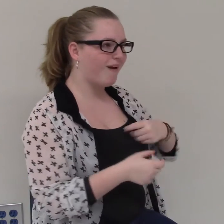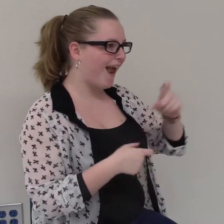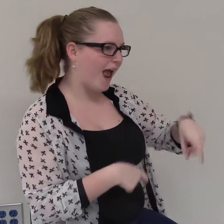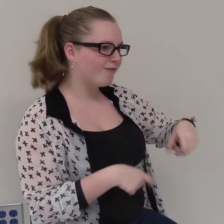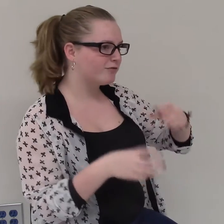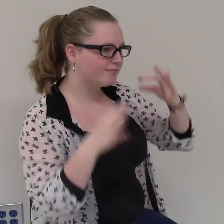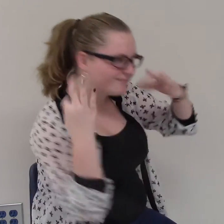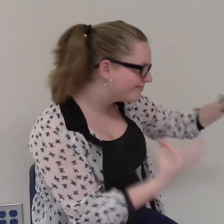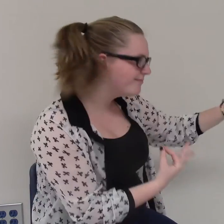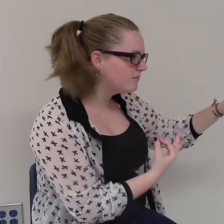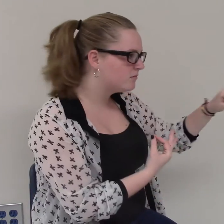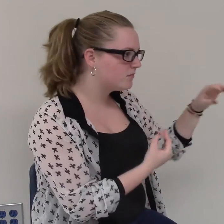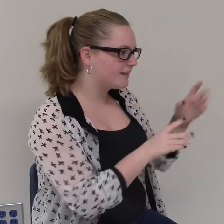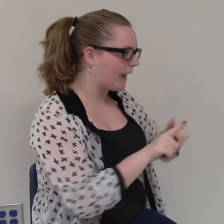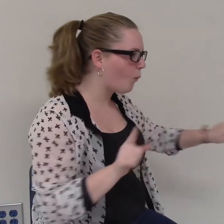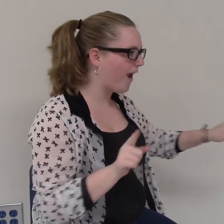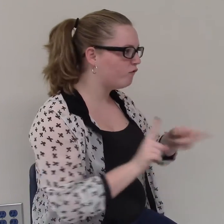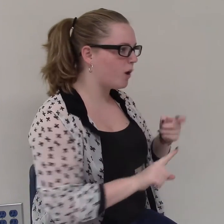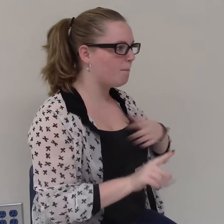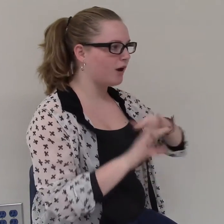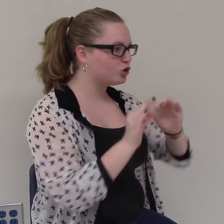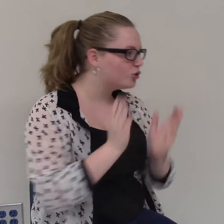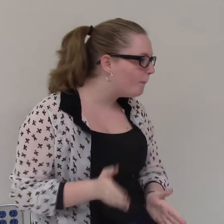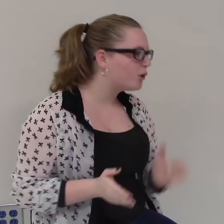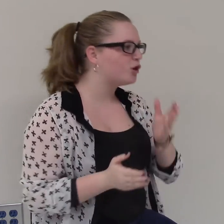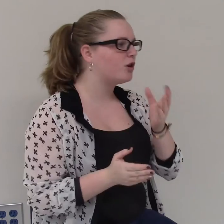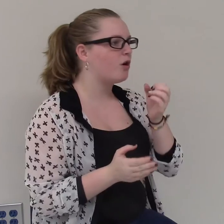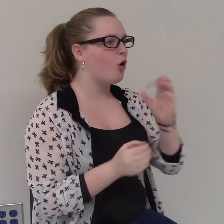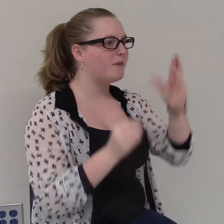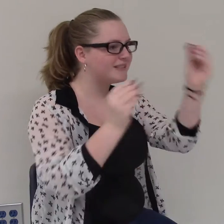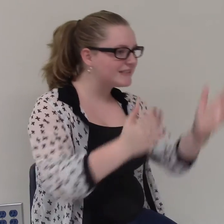look at them, and then I look away from the interpreter and the teacher to see what they are doing.